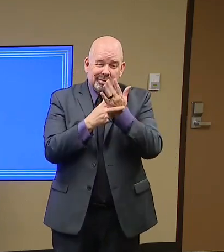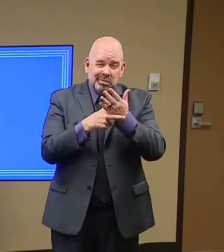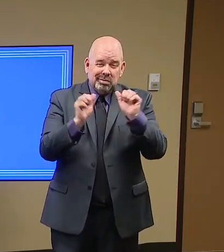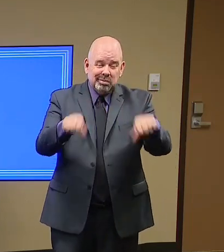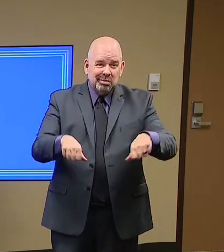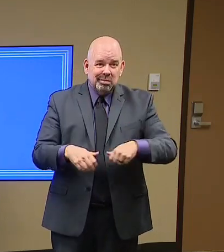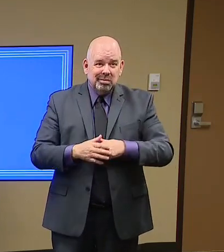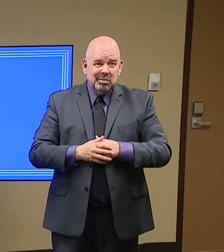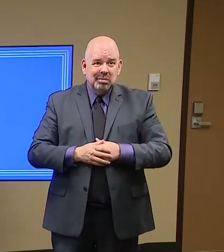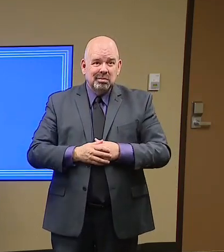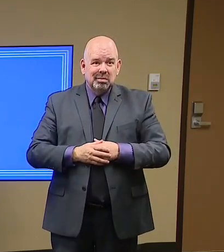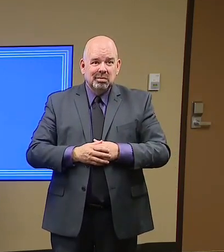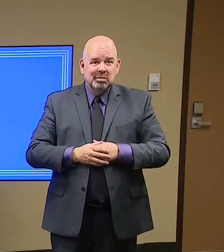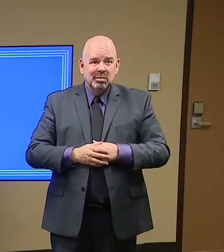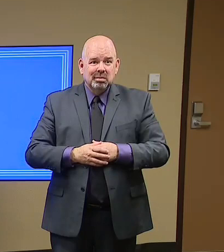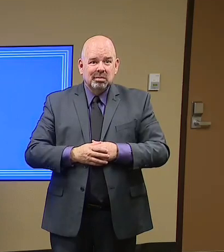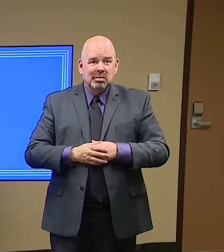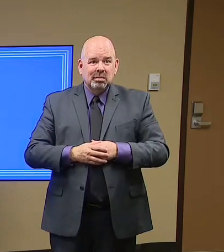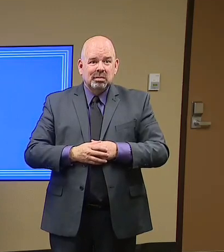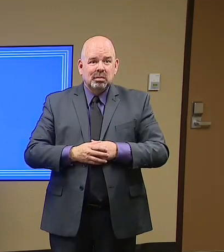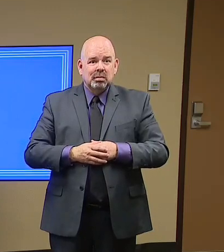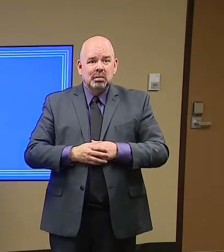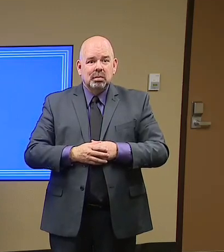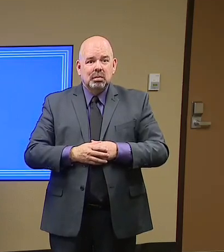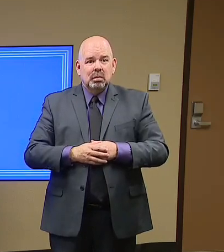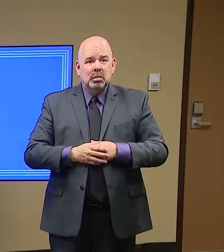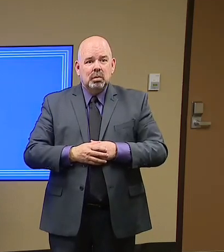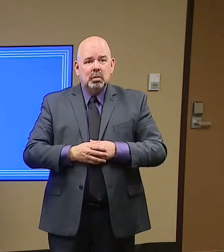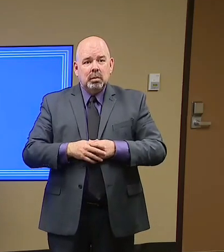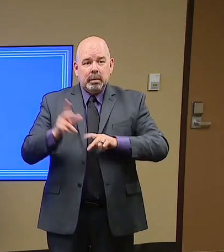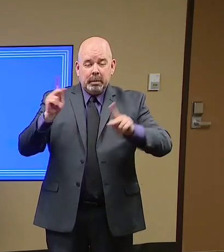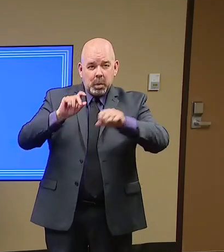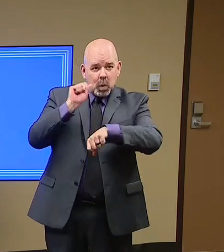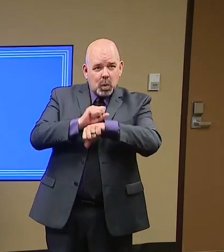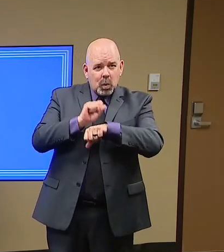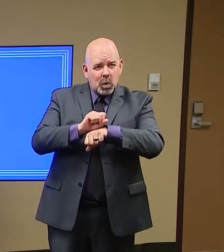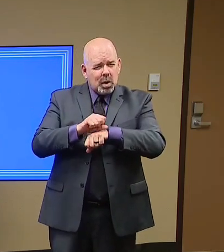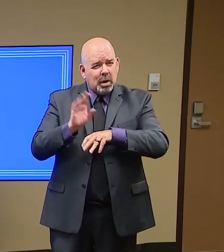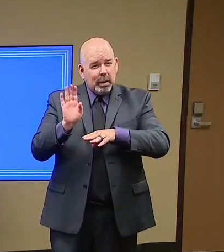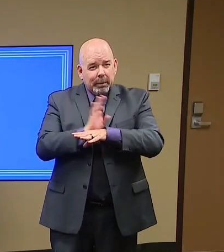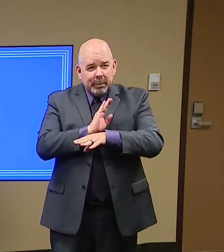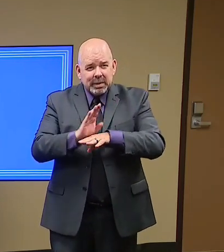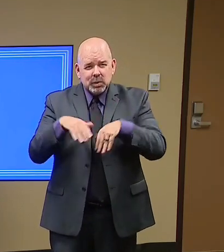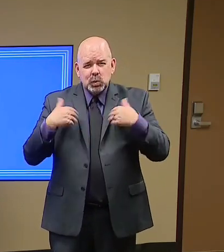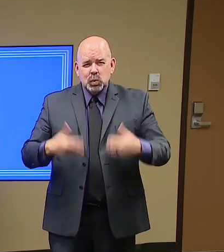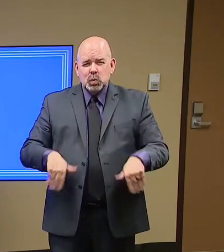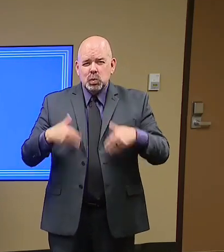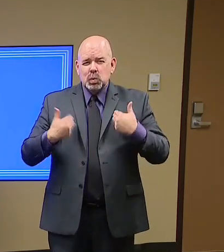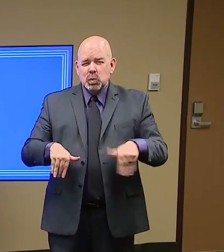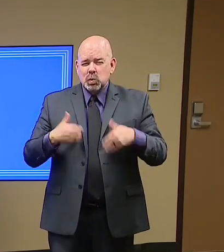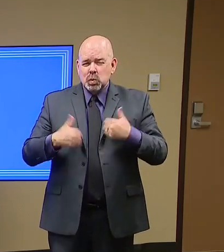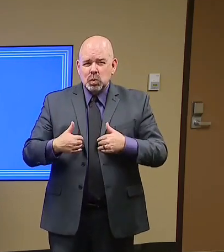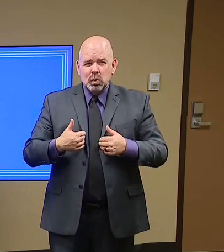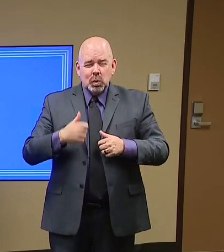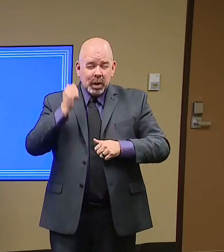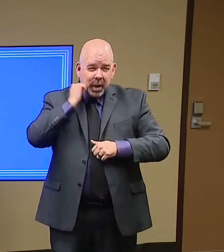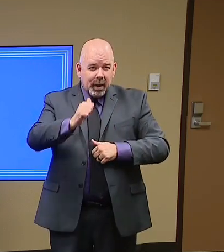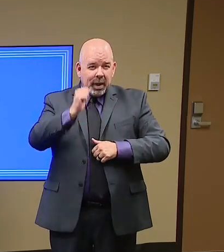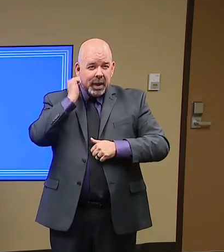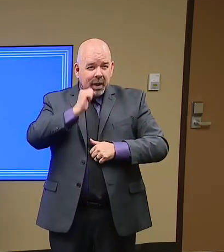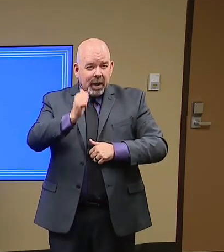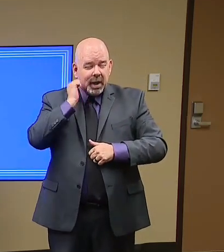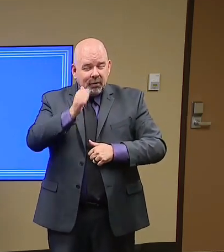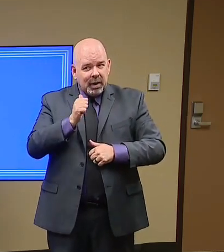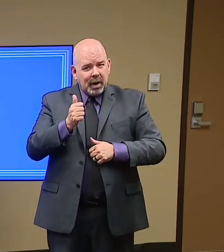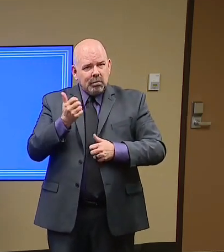very much want you to wear a mask around those essential employees. So the last thing we're going to do is be confrontational with our partners,